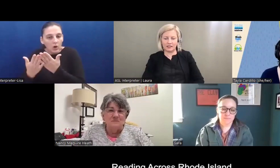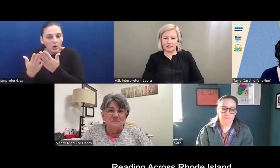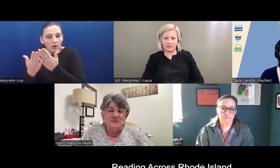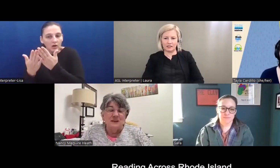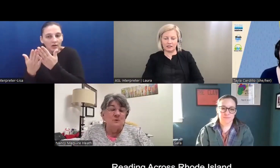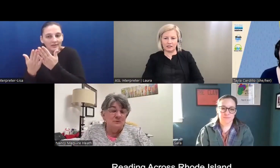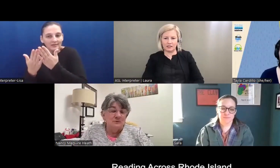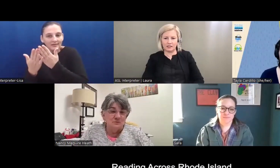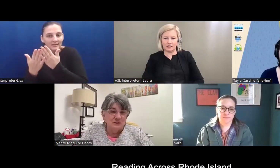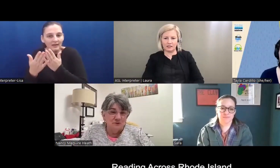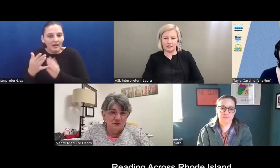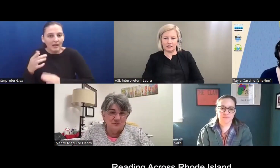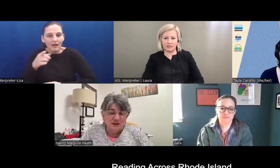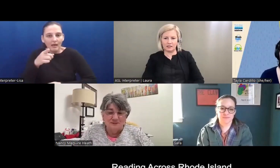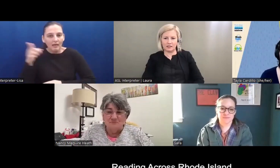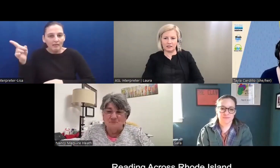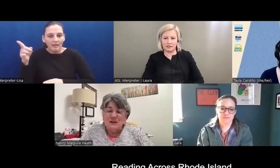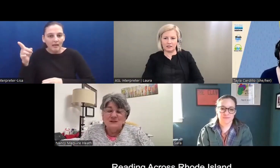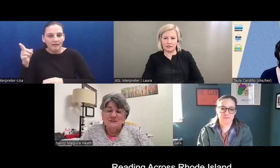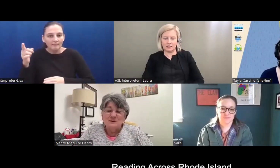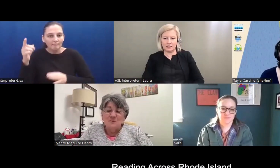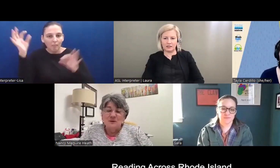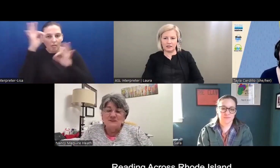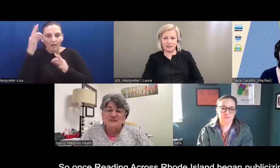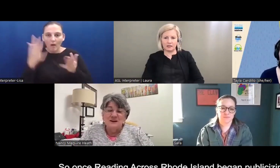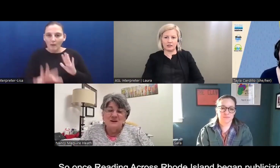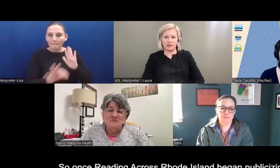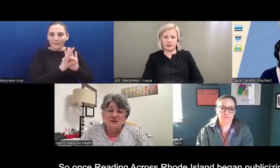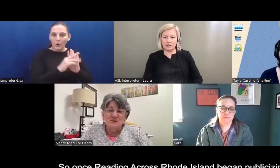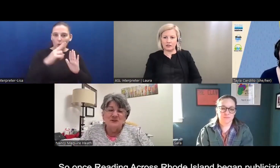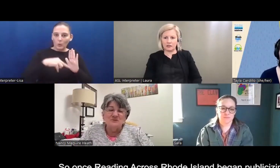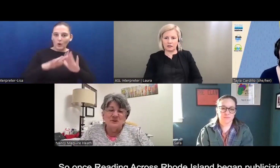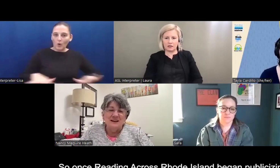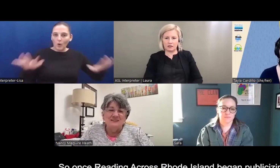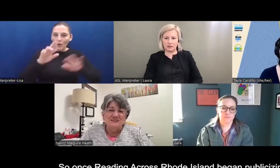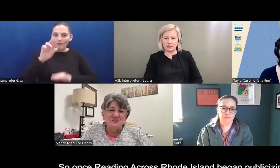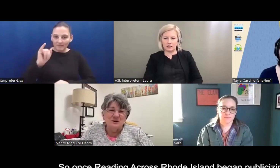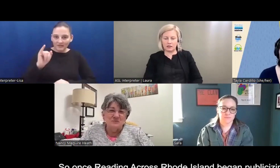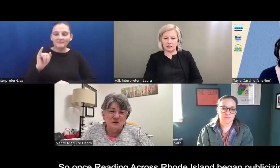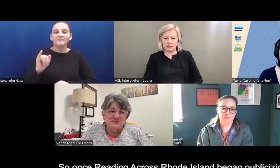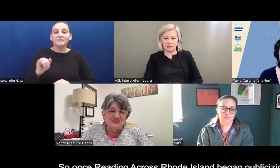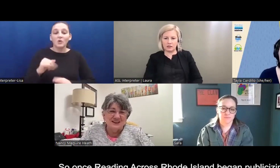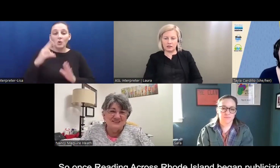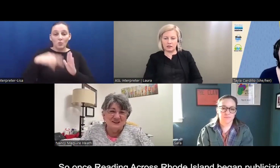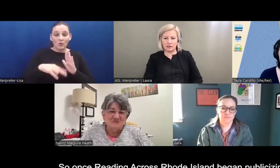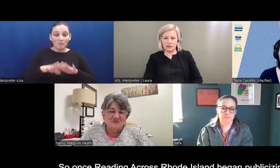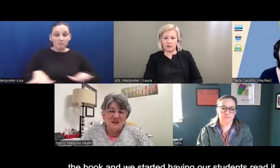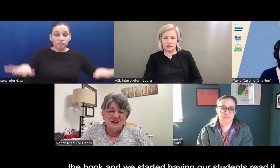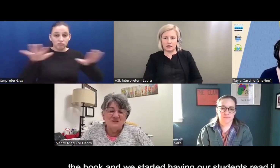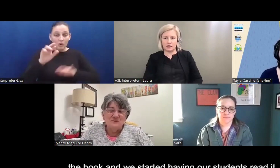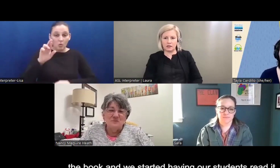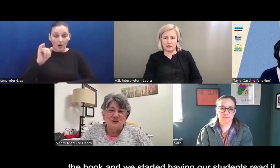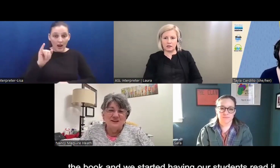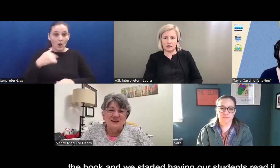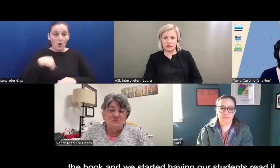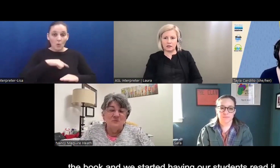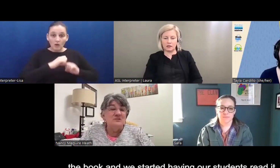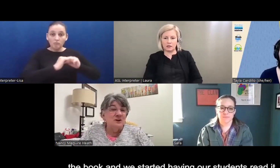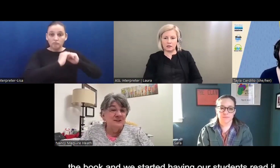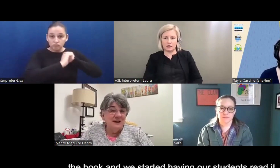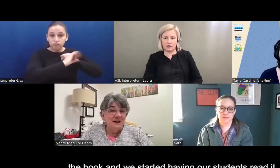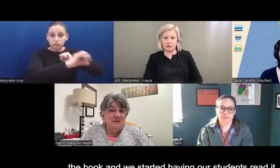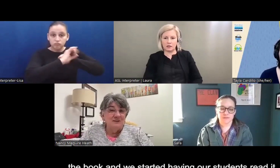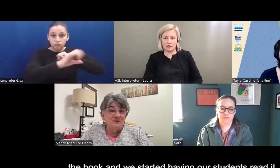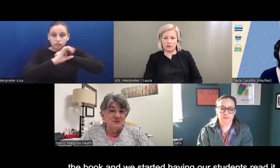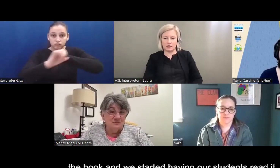um, they knew it was read across Rhode Island. So once, um, read across Rhode Island started publicizing the book and we